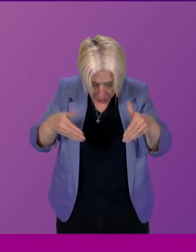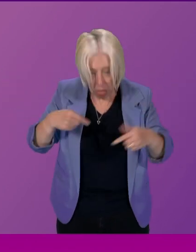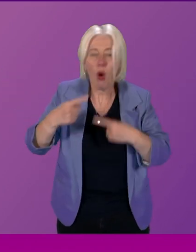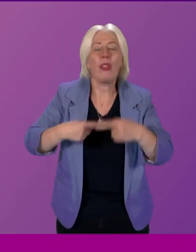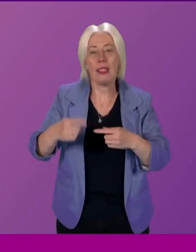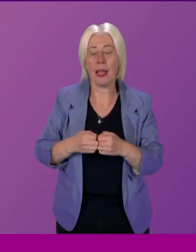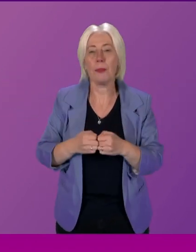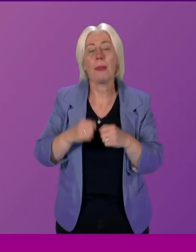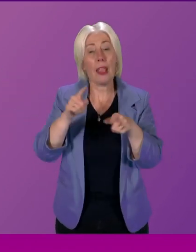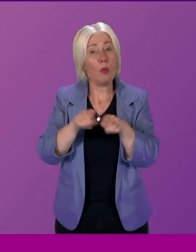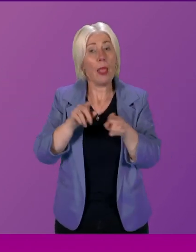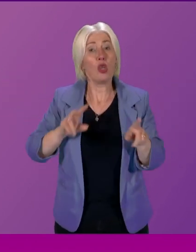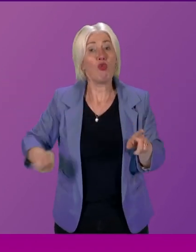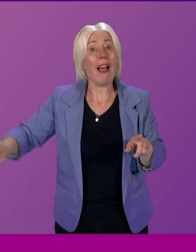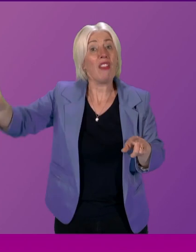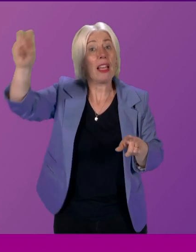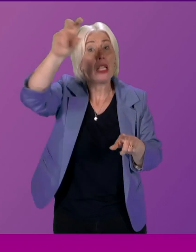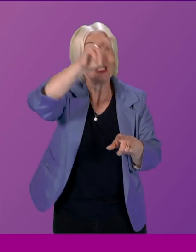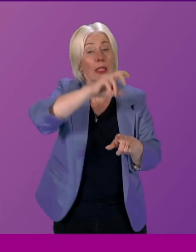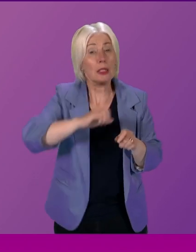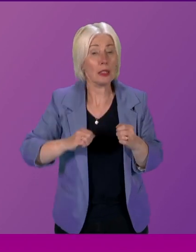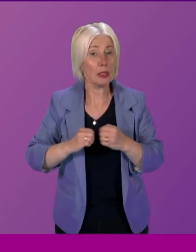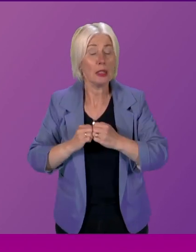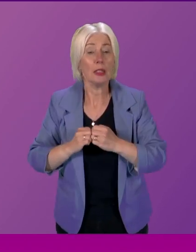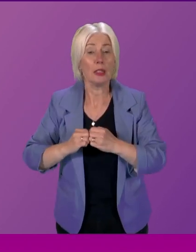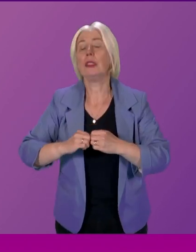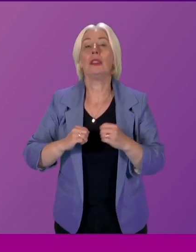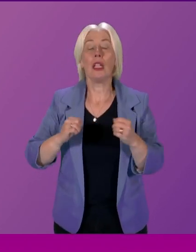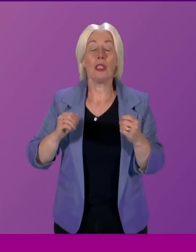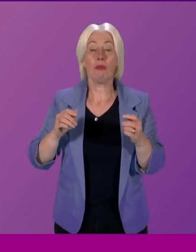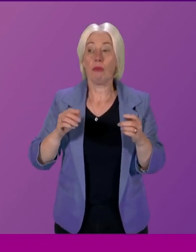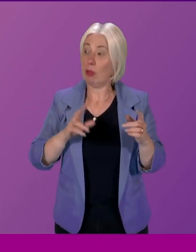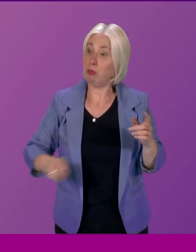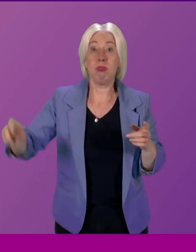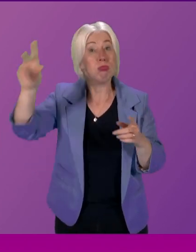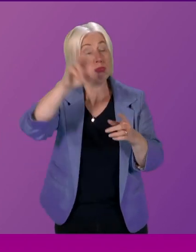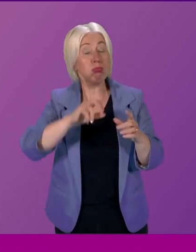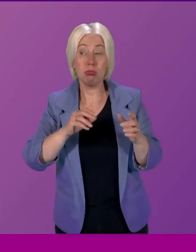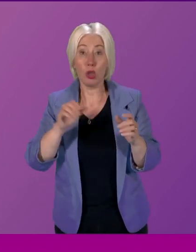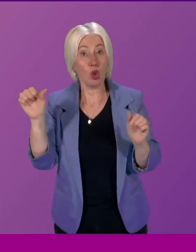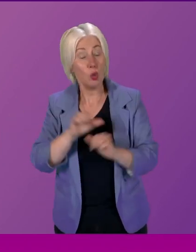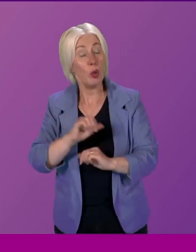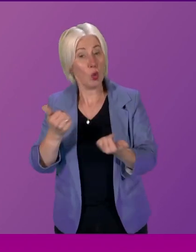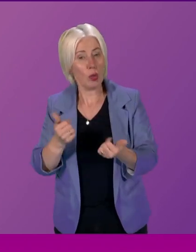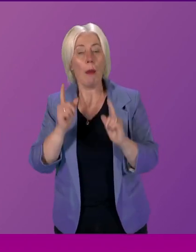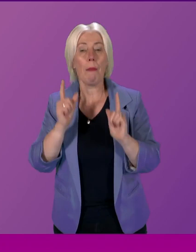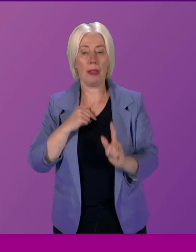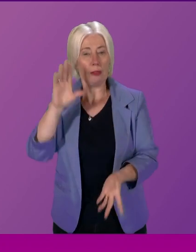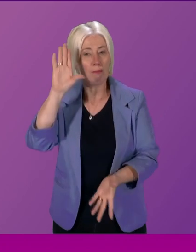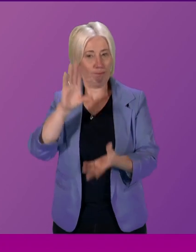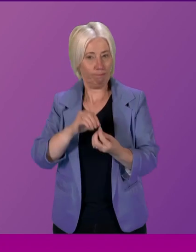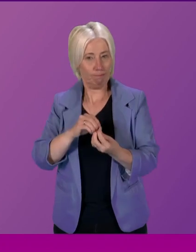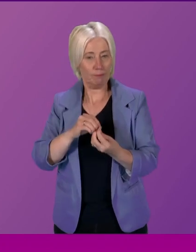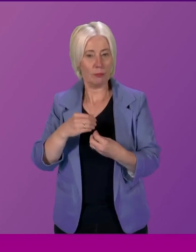traveling exhibition and hopefully it won't be our oddest MSPs on display but seriously and concluding there both